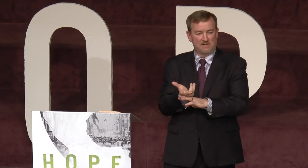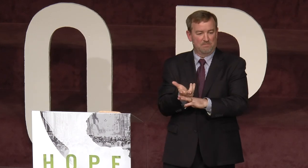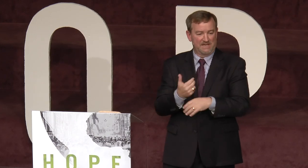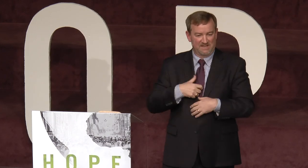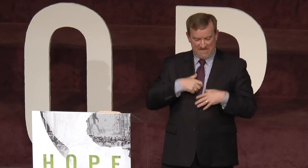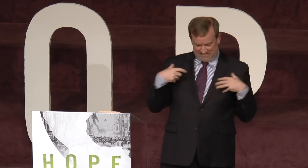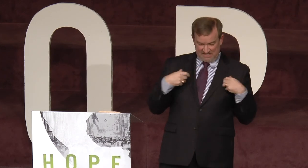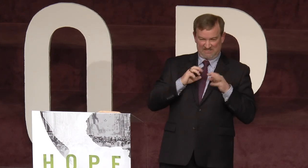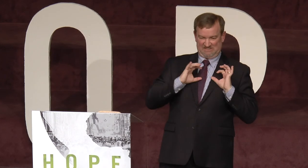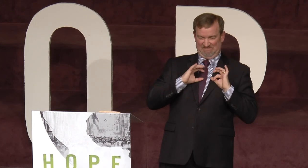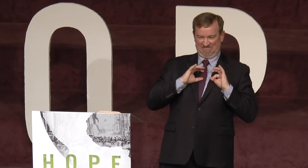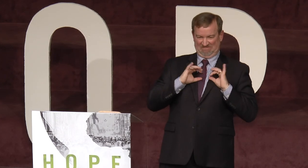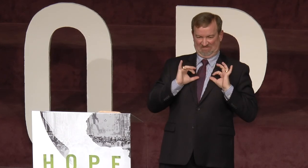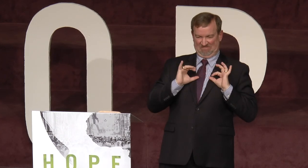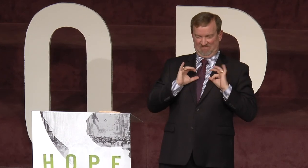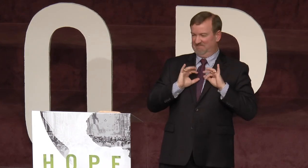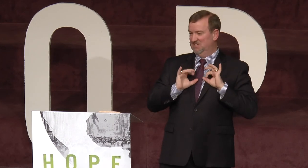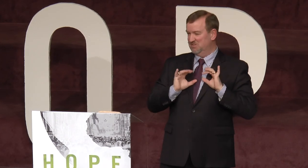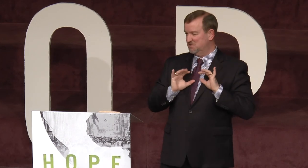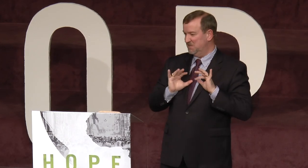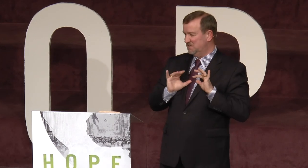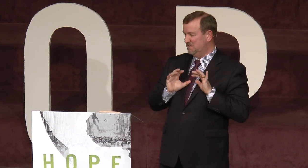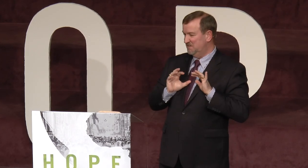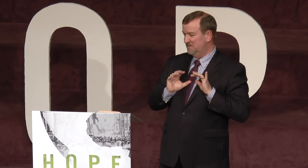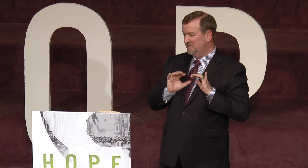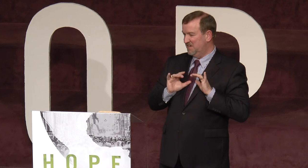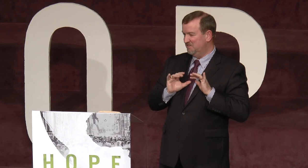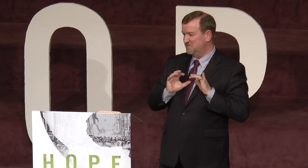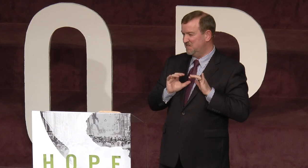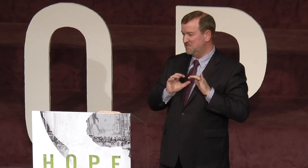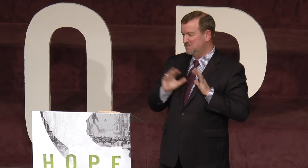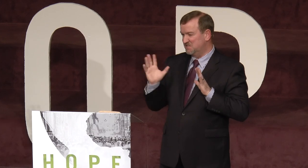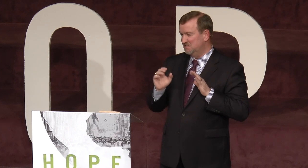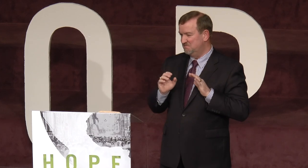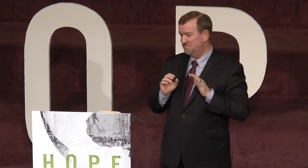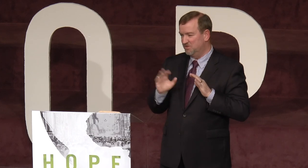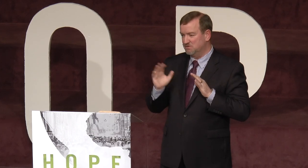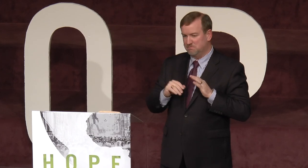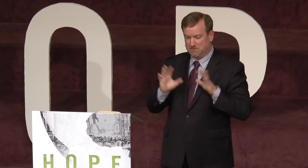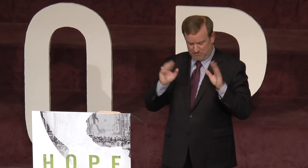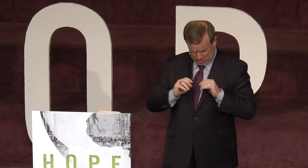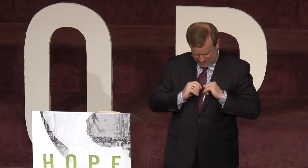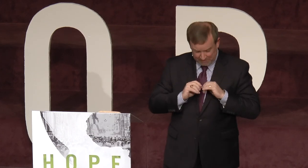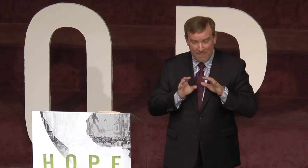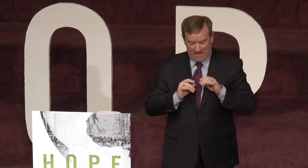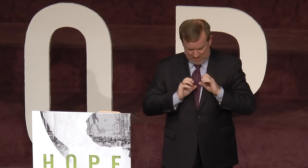there in bed, and he's got this, you know what this means, hair on his chest, just for some of you. Okay. Anyway,